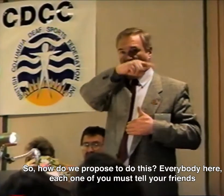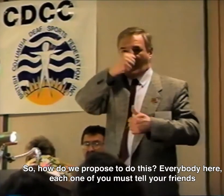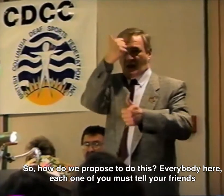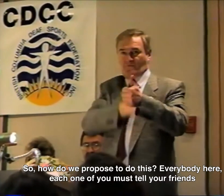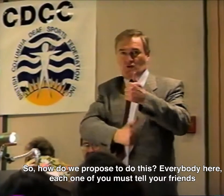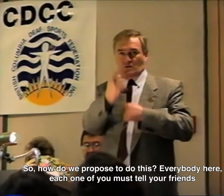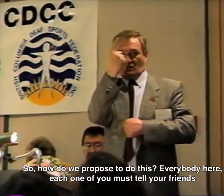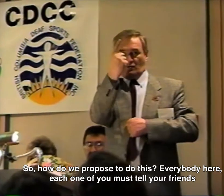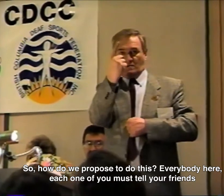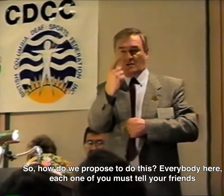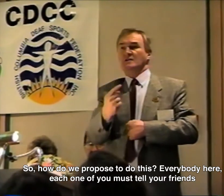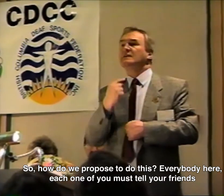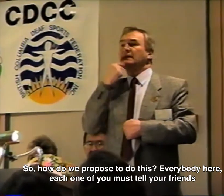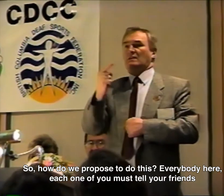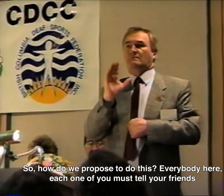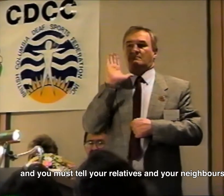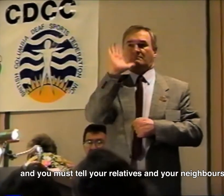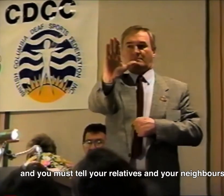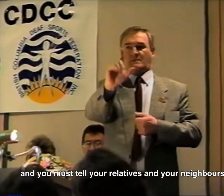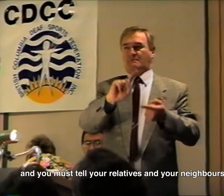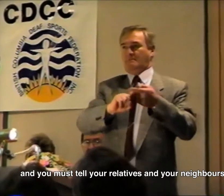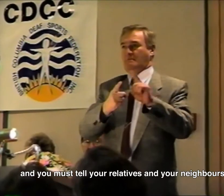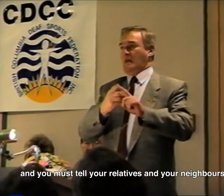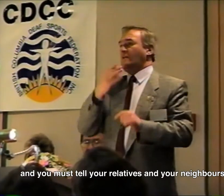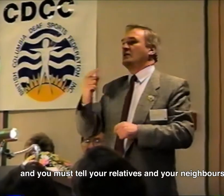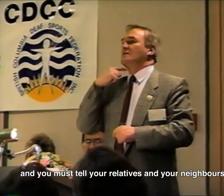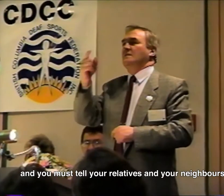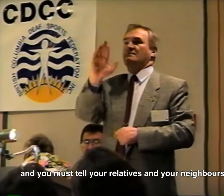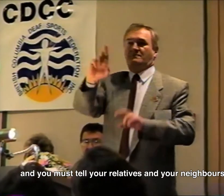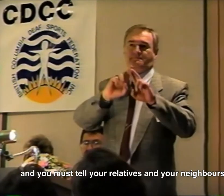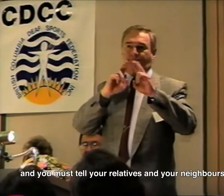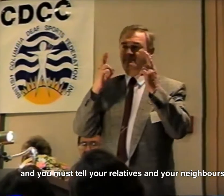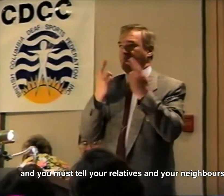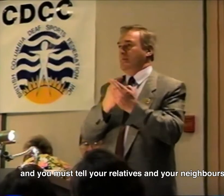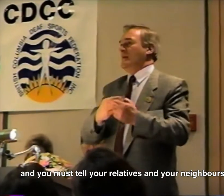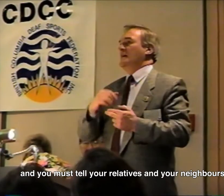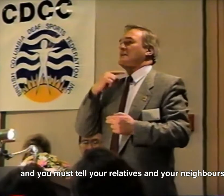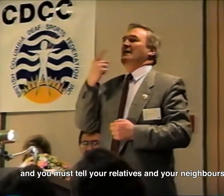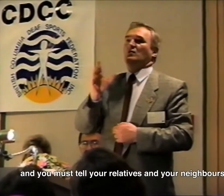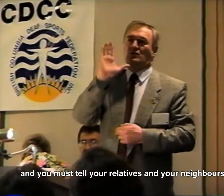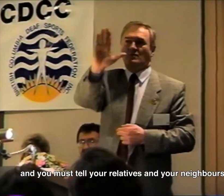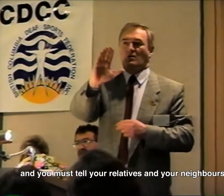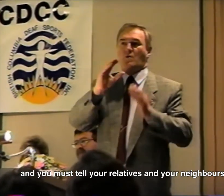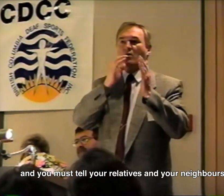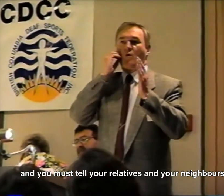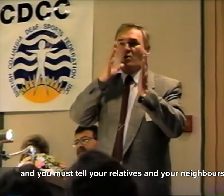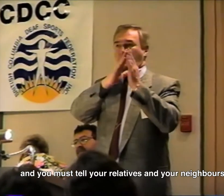Everybody here, each one of you, must tell your friends, and you must tell your relatives and your